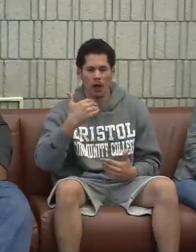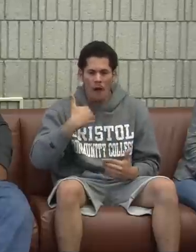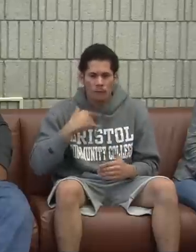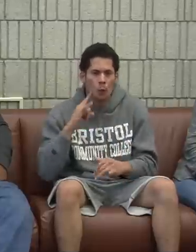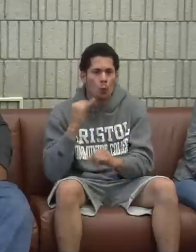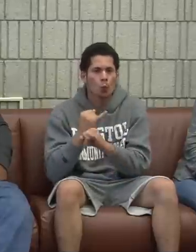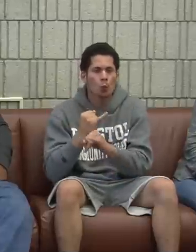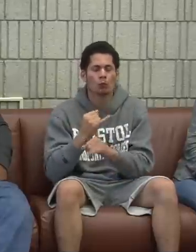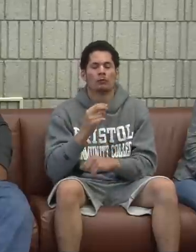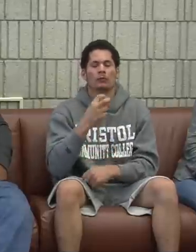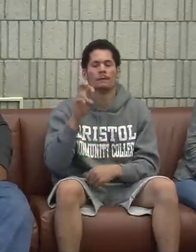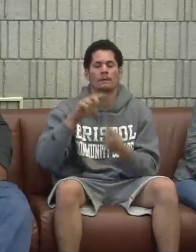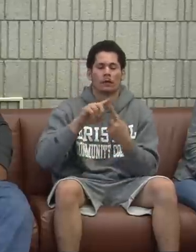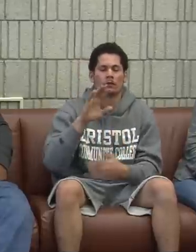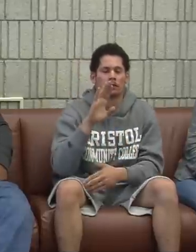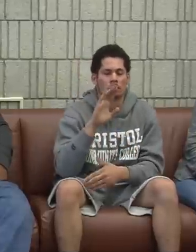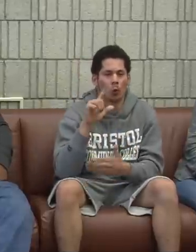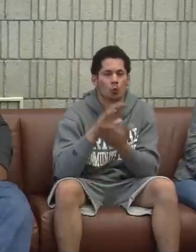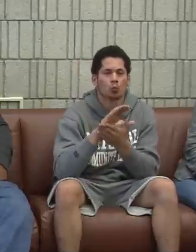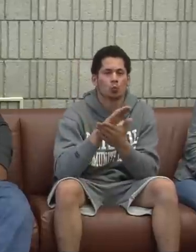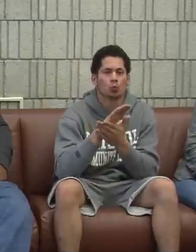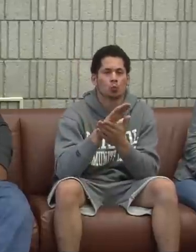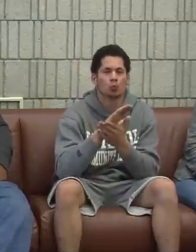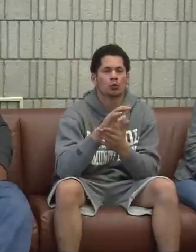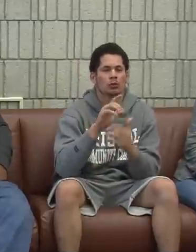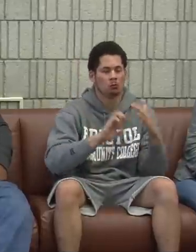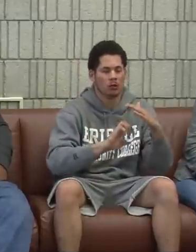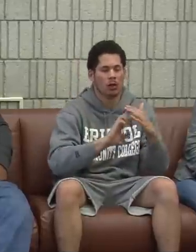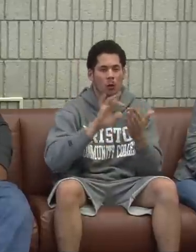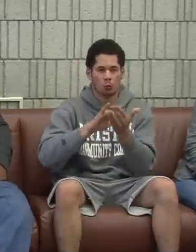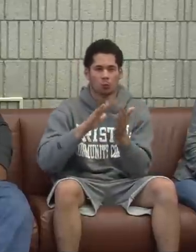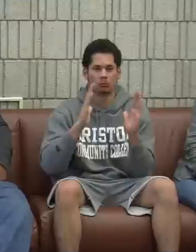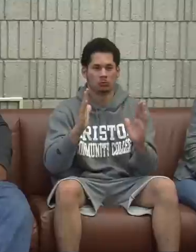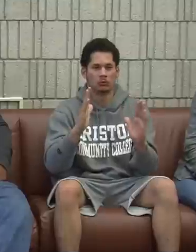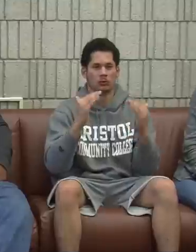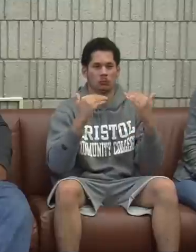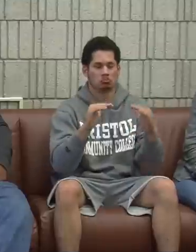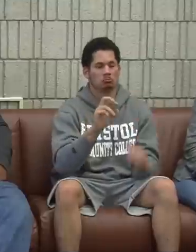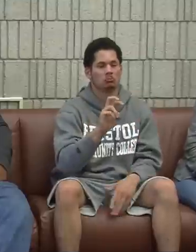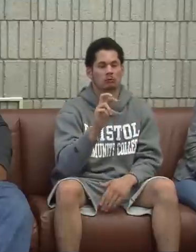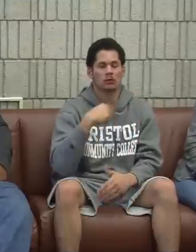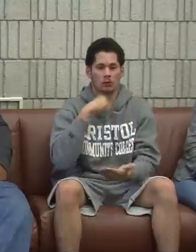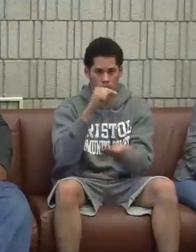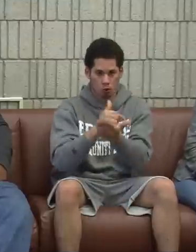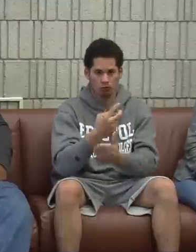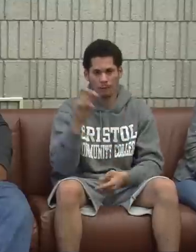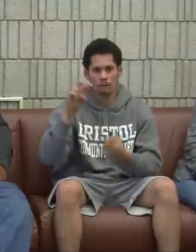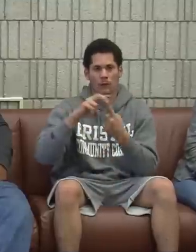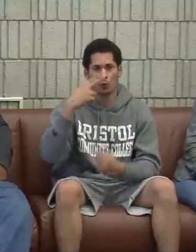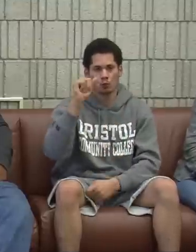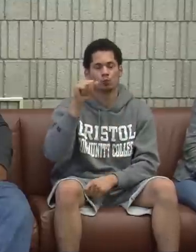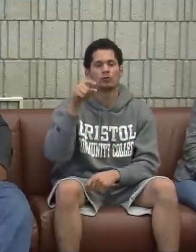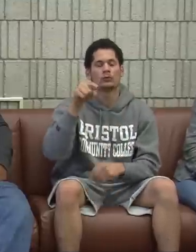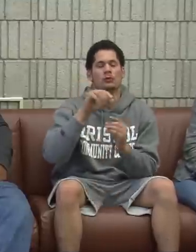maybe about six or seven or eight, I was like, oh, there's a school for the deaf. And then I transferred to the Illinois School for the Deaf, and